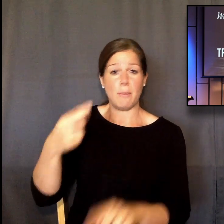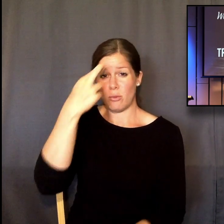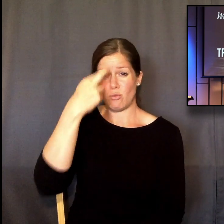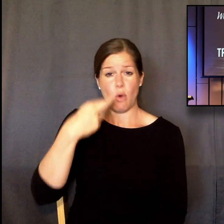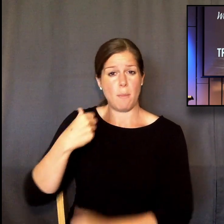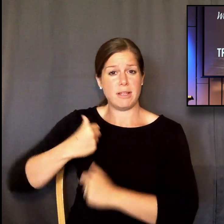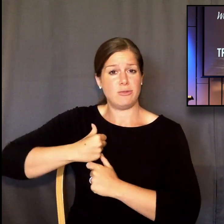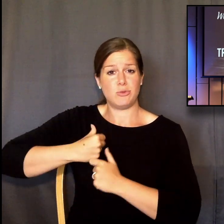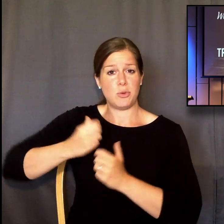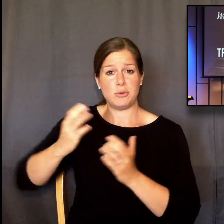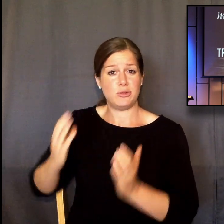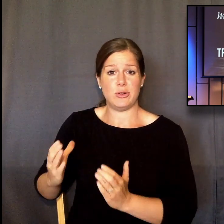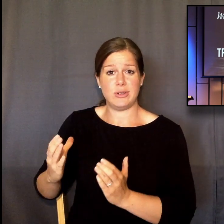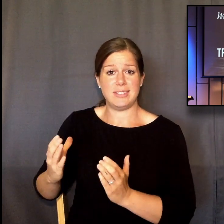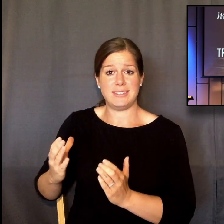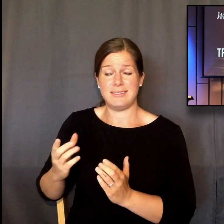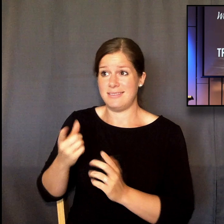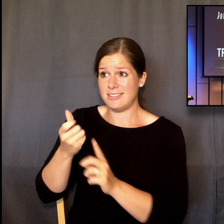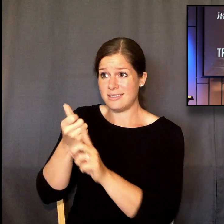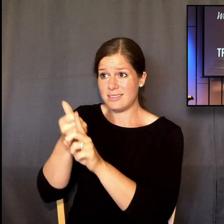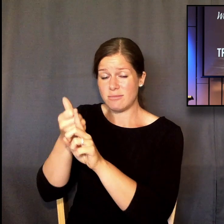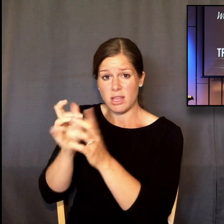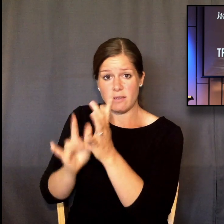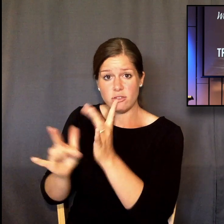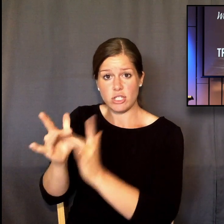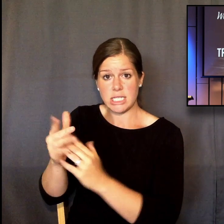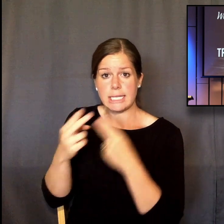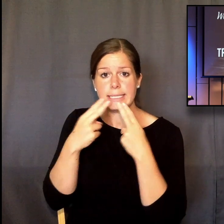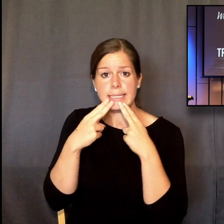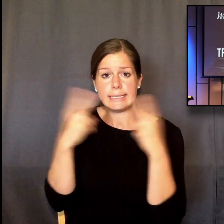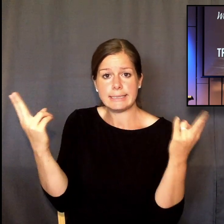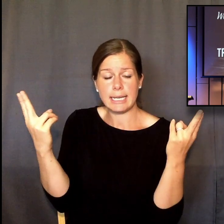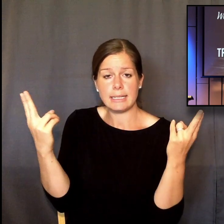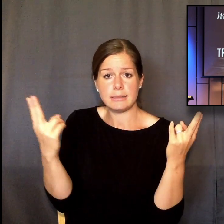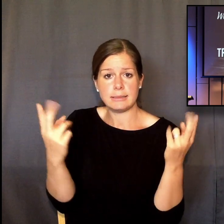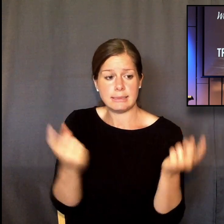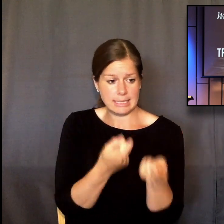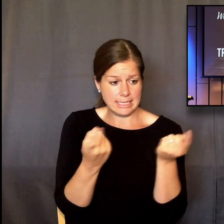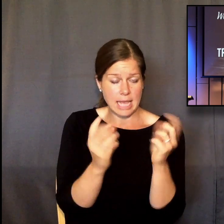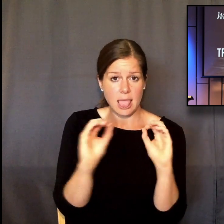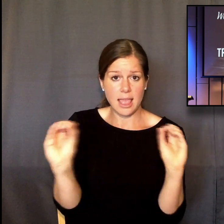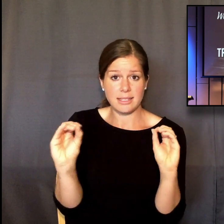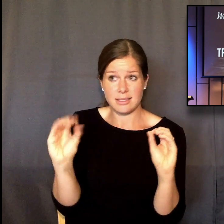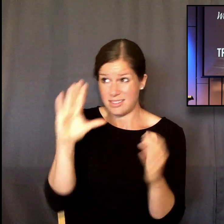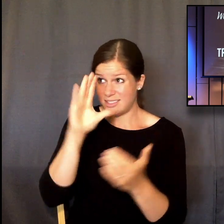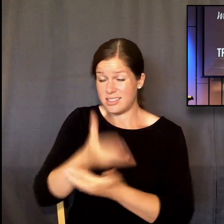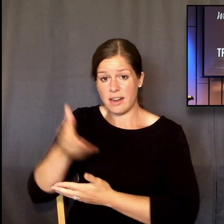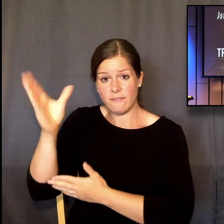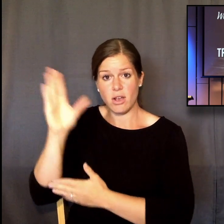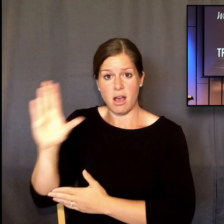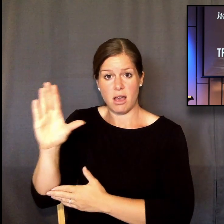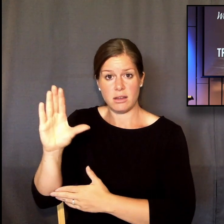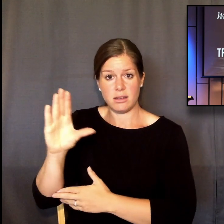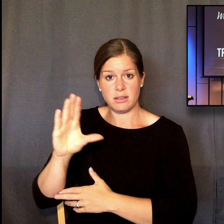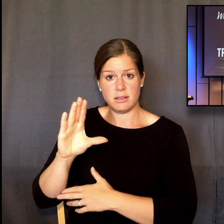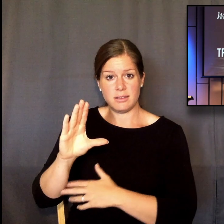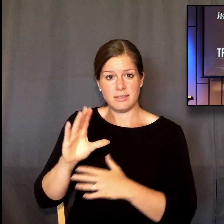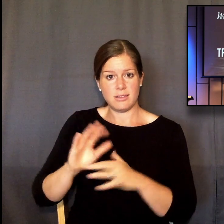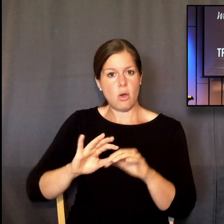soldiers of the kind, sinless, innocent Son of God. All of it done. Acts 2 23.